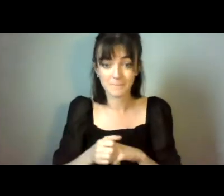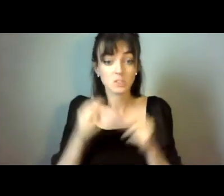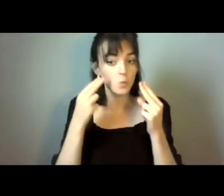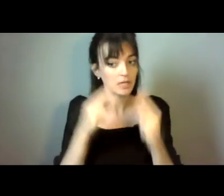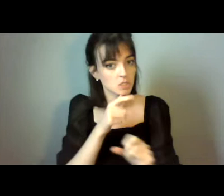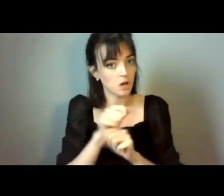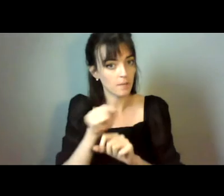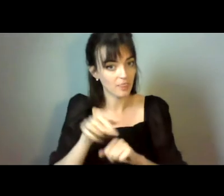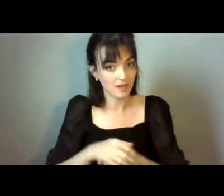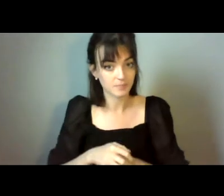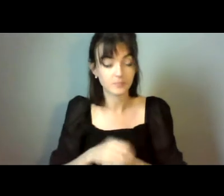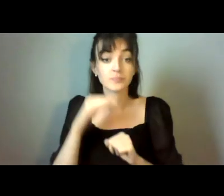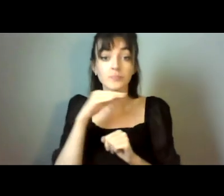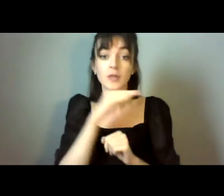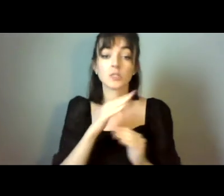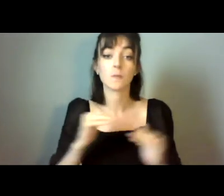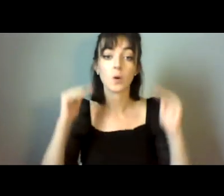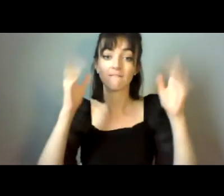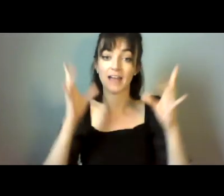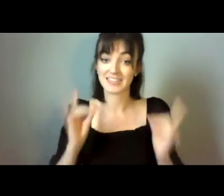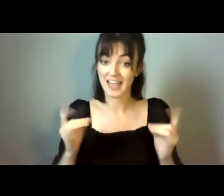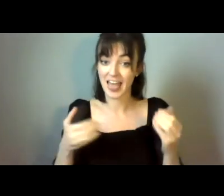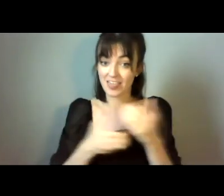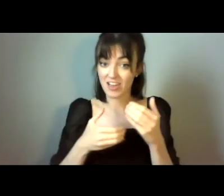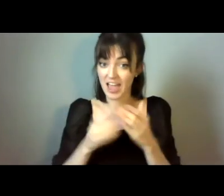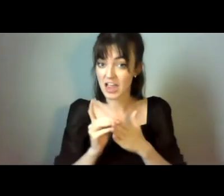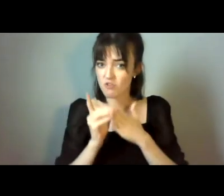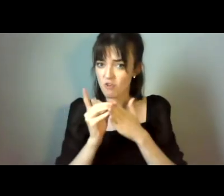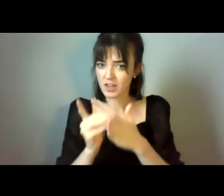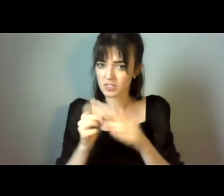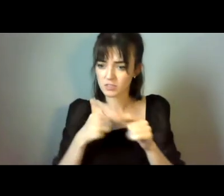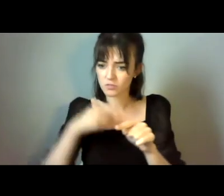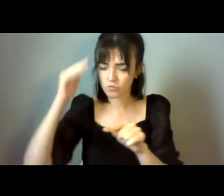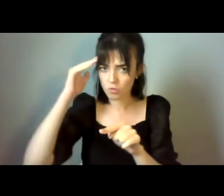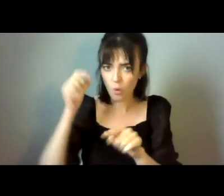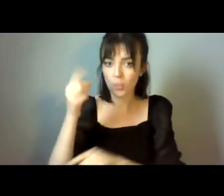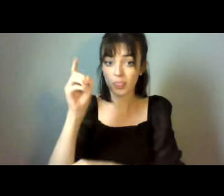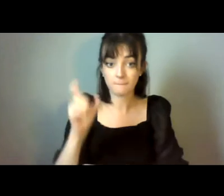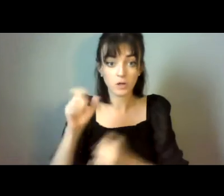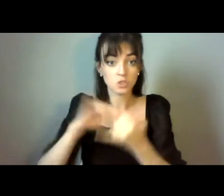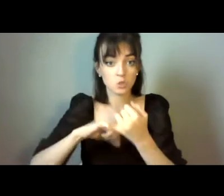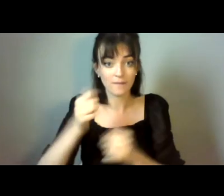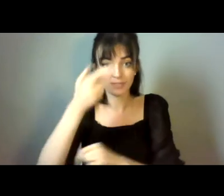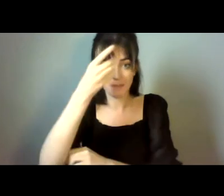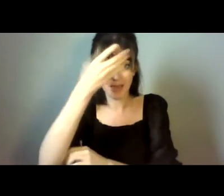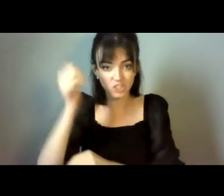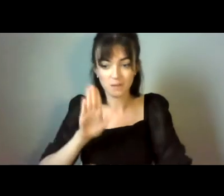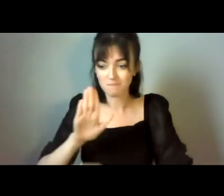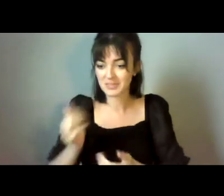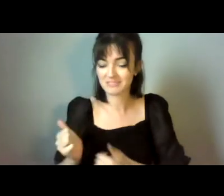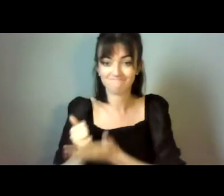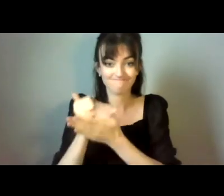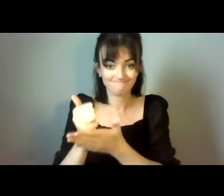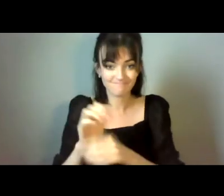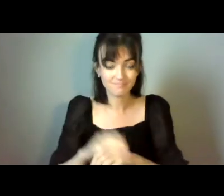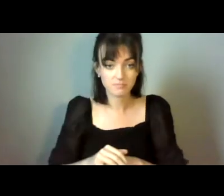vital that the advanced healthcare directives are recorded in advance and the person living with dementia is assisted to do so. One of the difficulties